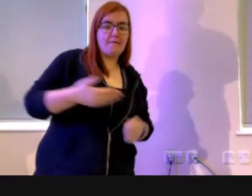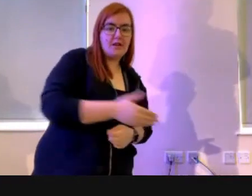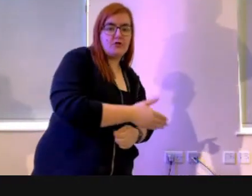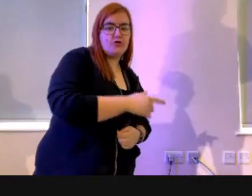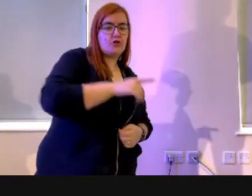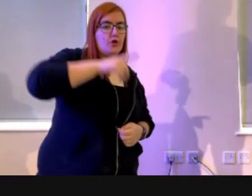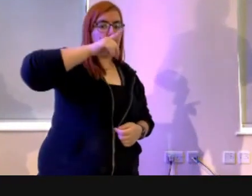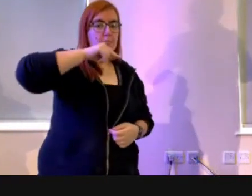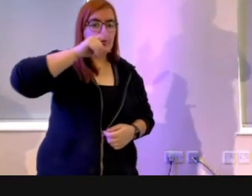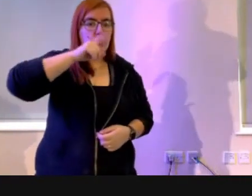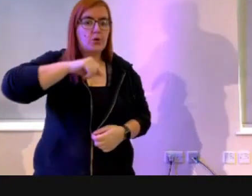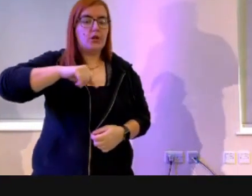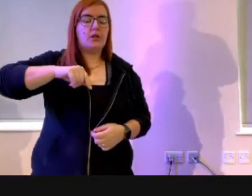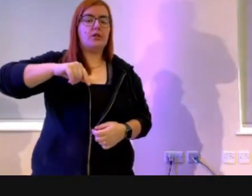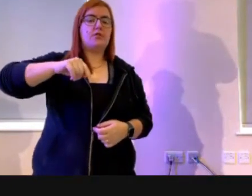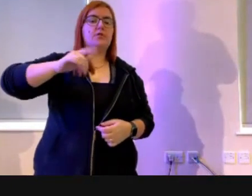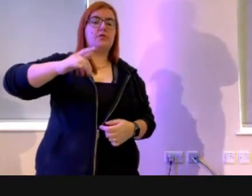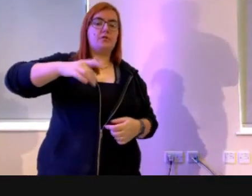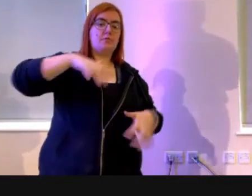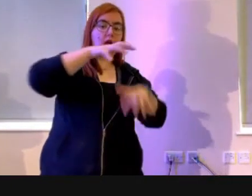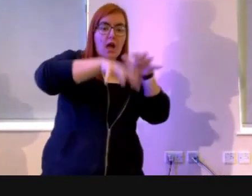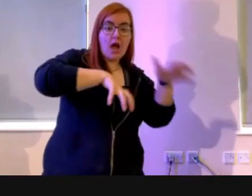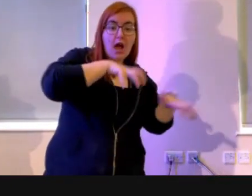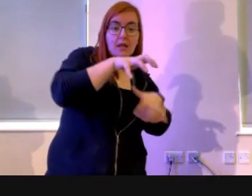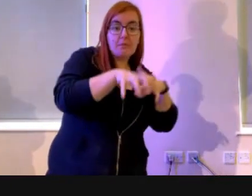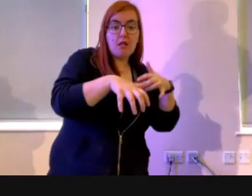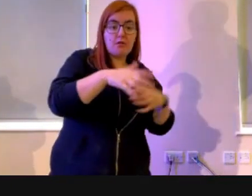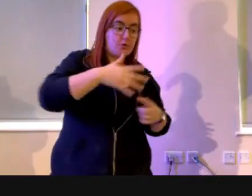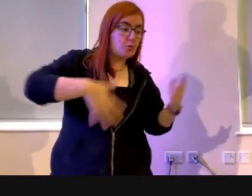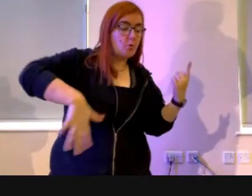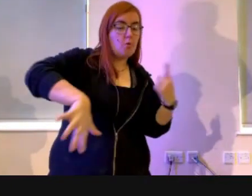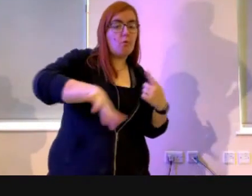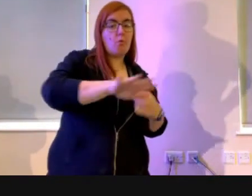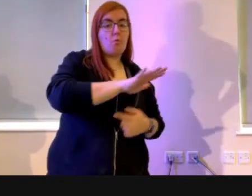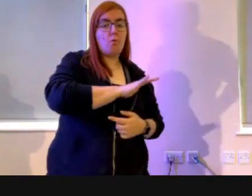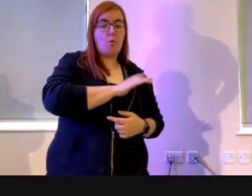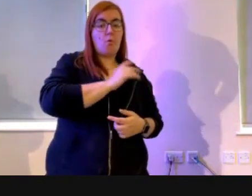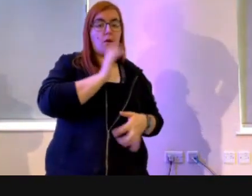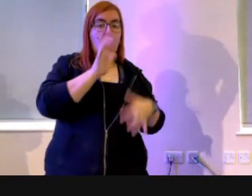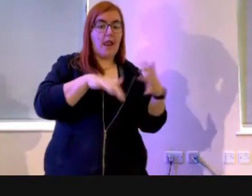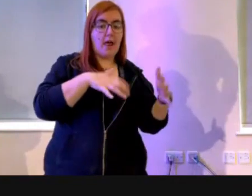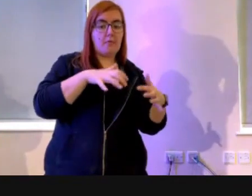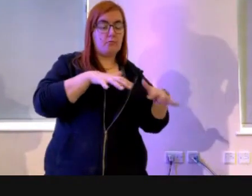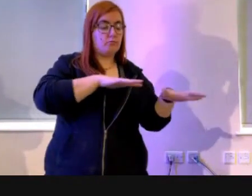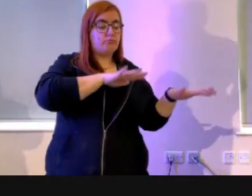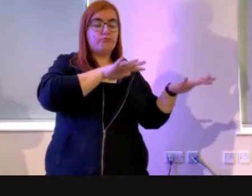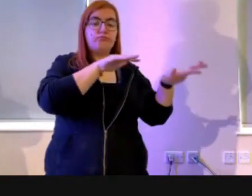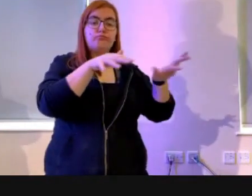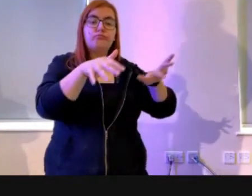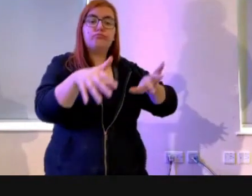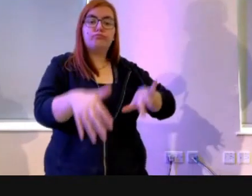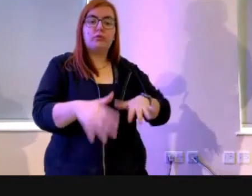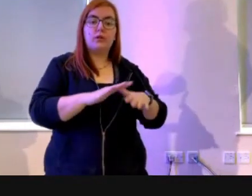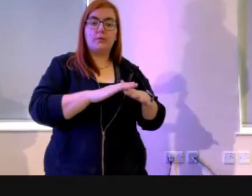birds in the sky, over the livestock and all the wild animals, and over all the creatures that move along the ground.